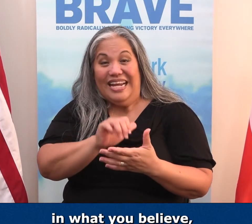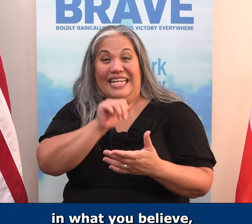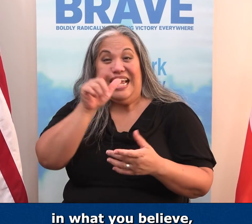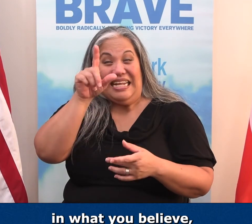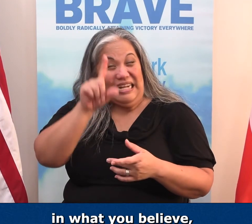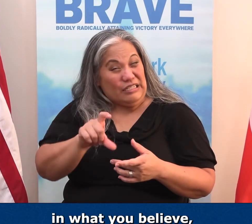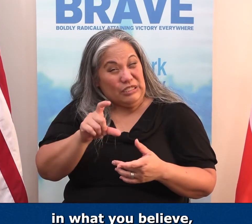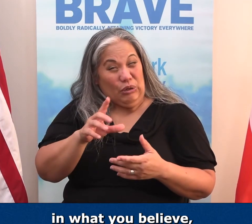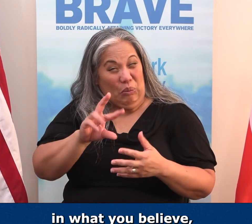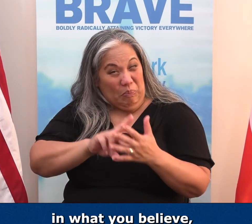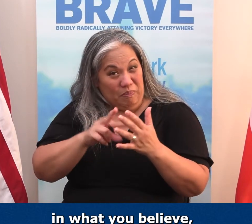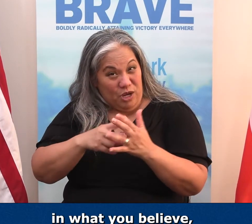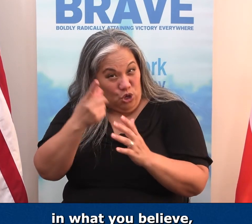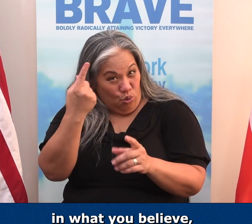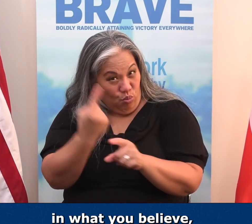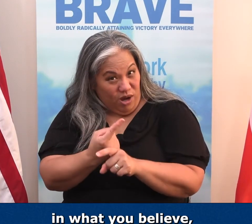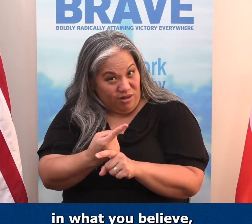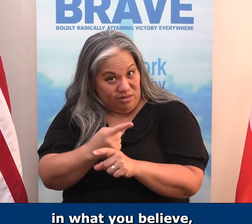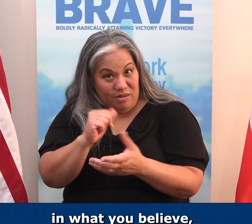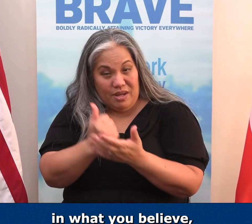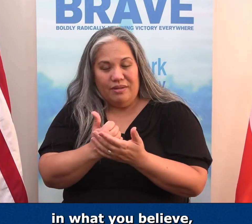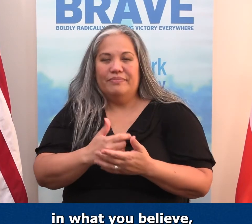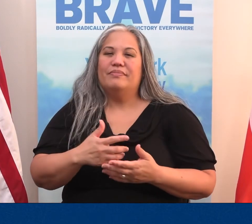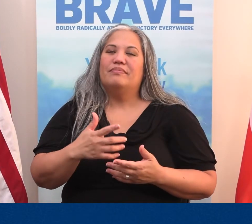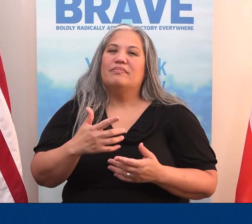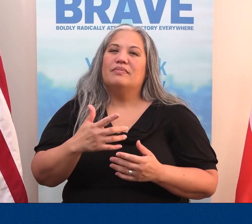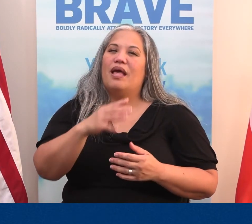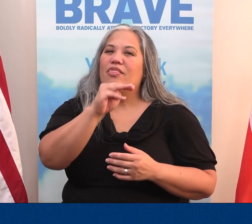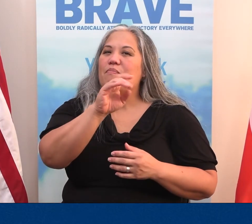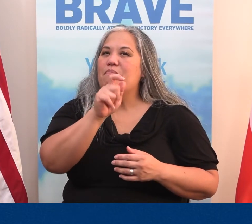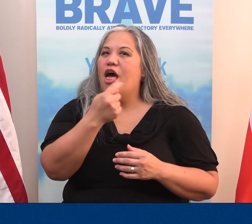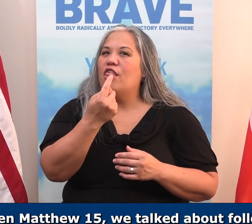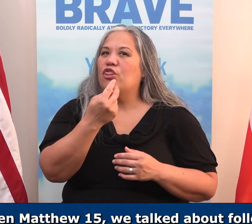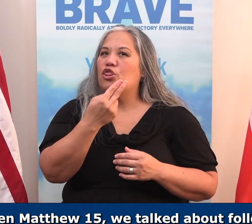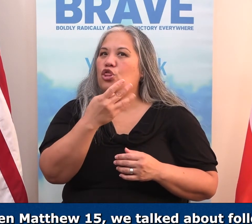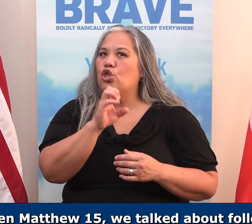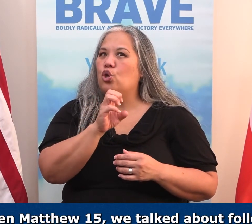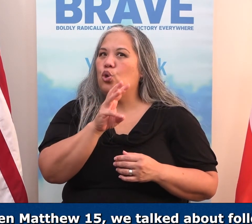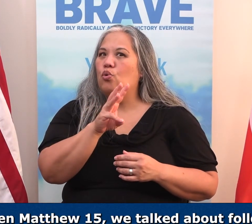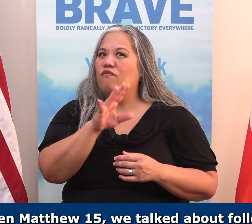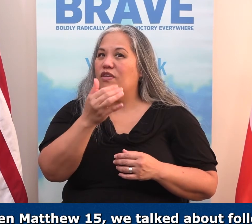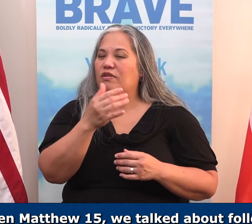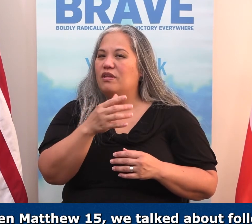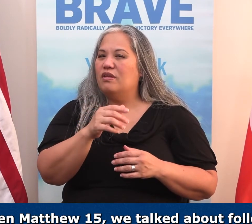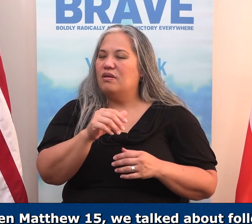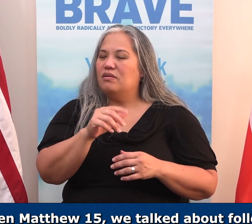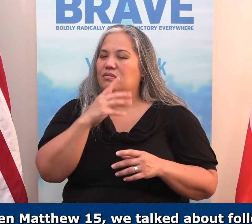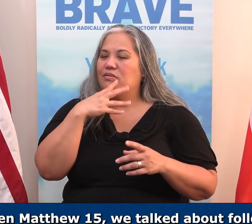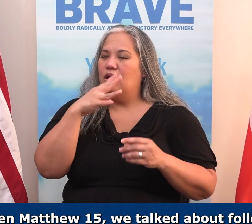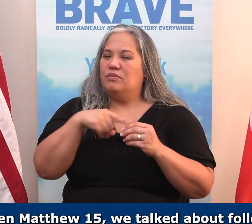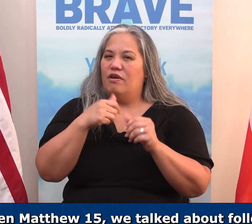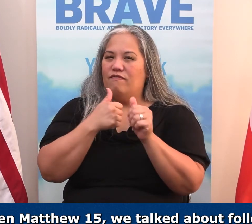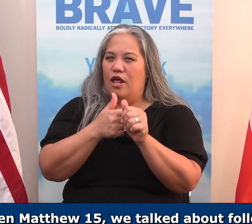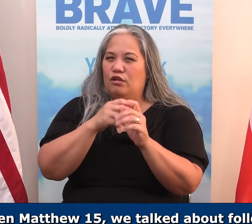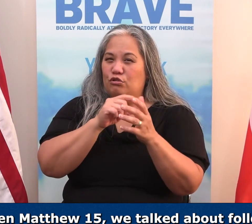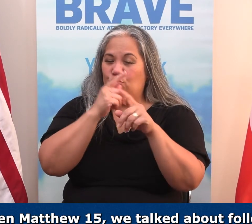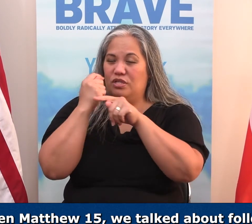believe, it doesn't necessarily mean that you're right. Amen? And then Matthew 15, we talked about following the traditions of men